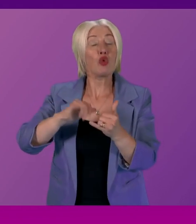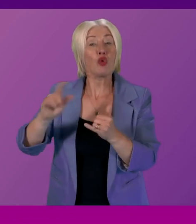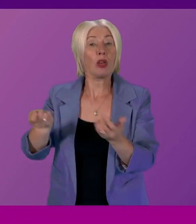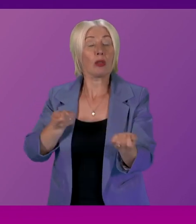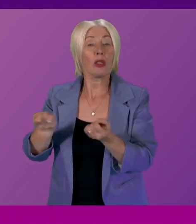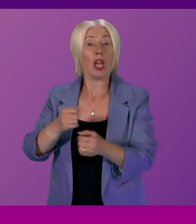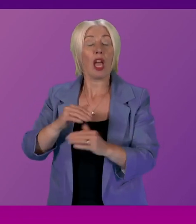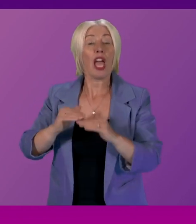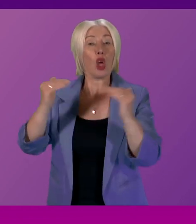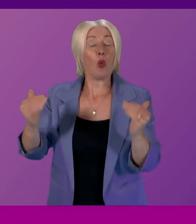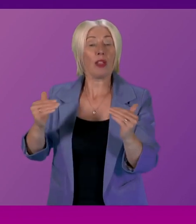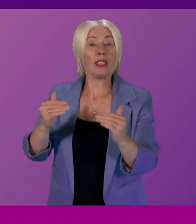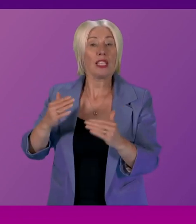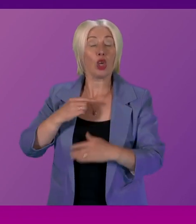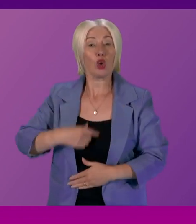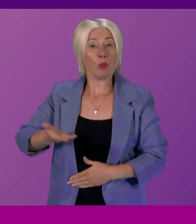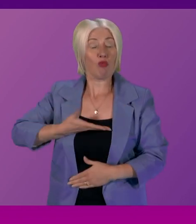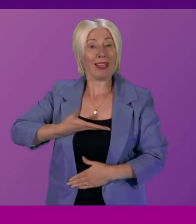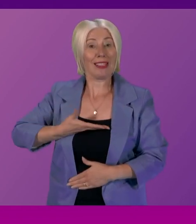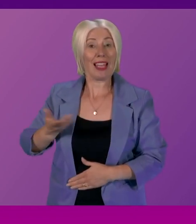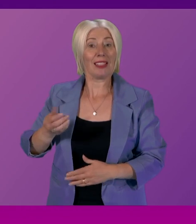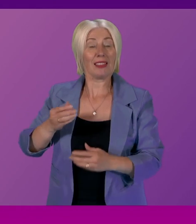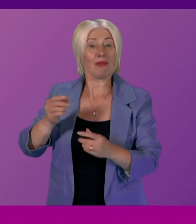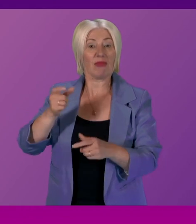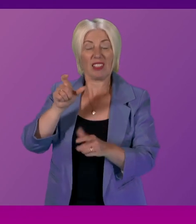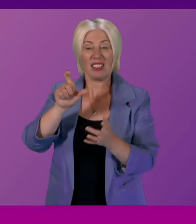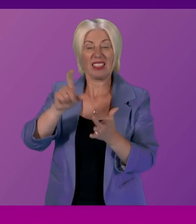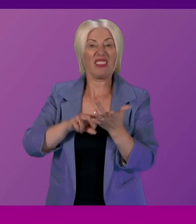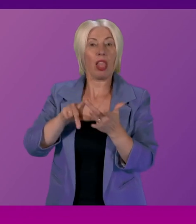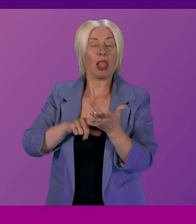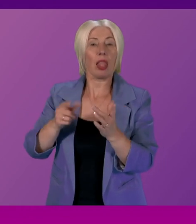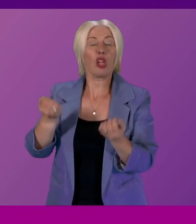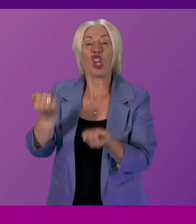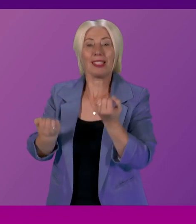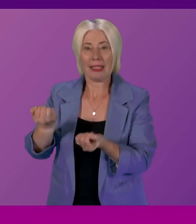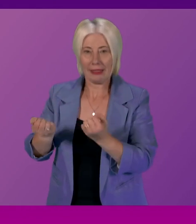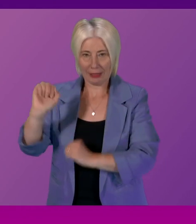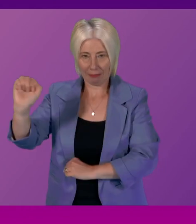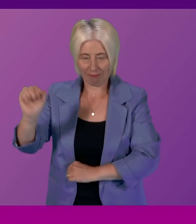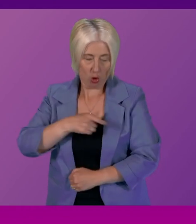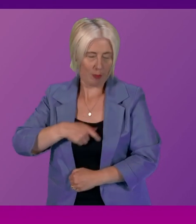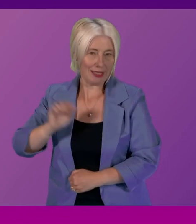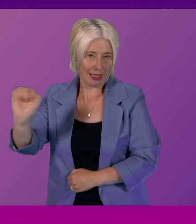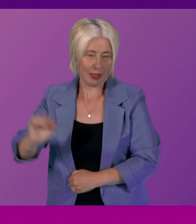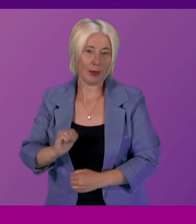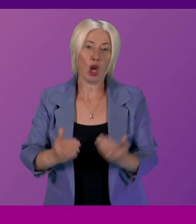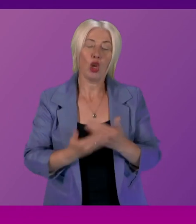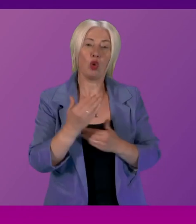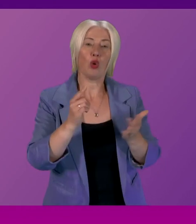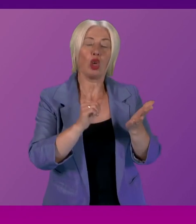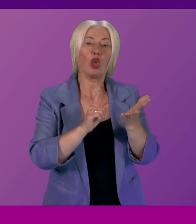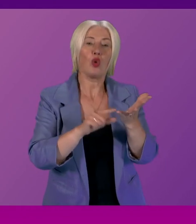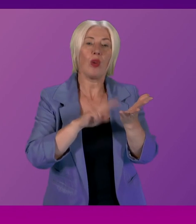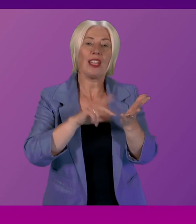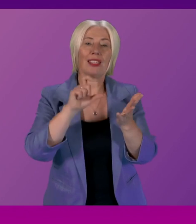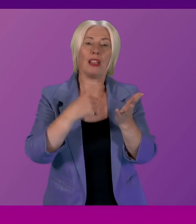Equalities Human Rights and Civil Justice Committee Thank you Convener good afternoon First Minister the new UNCRC